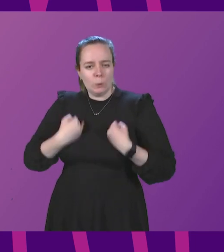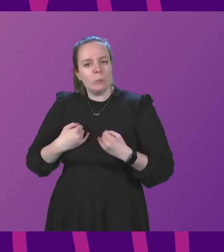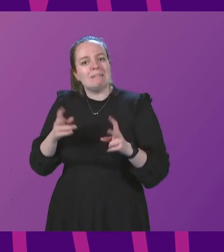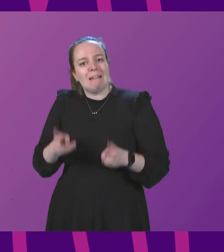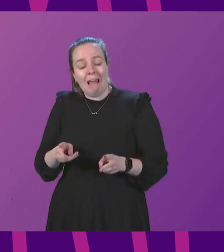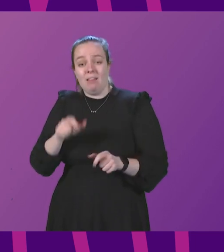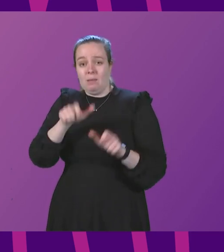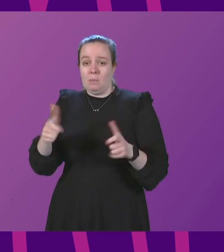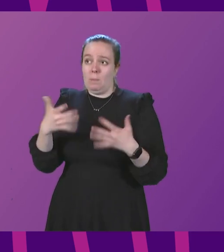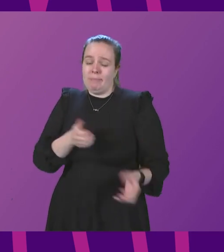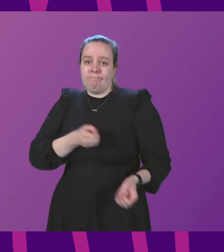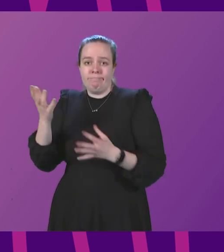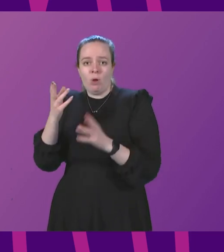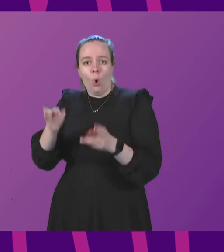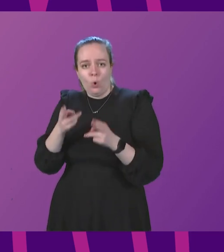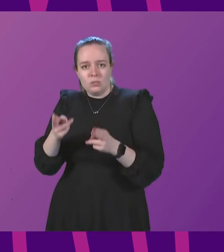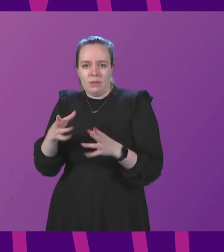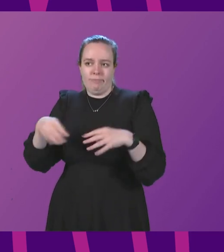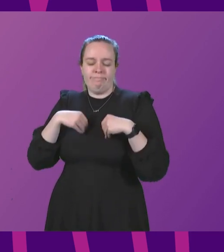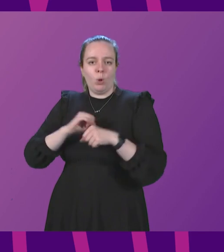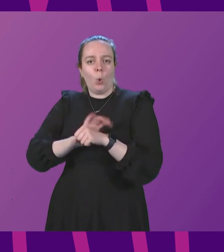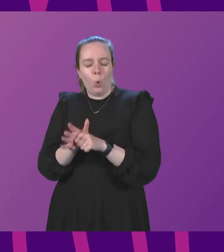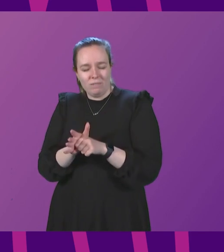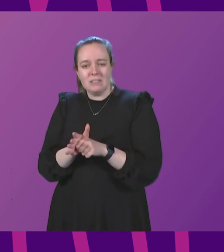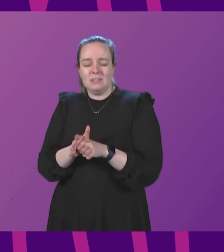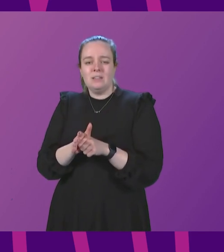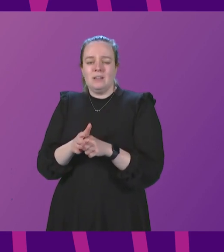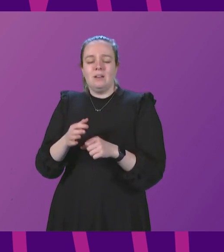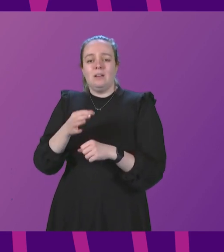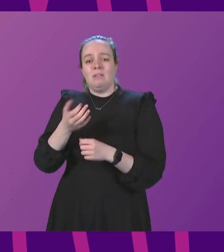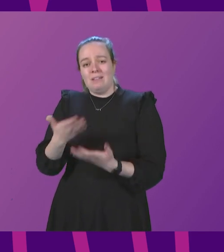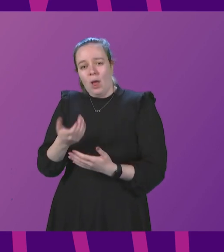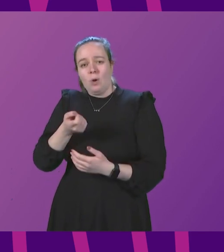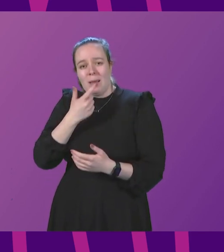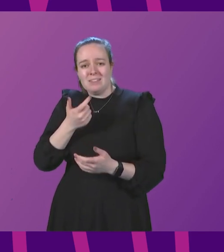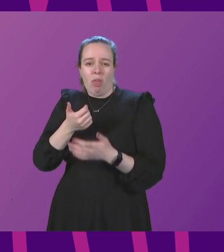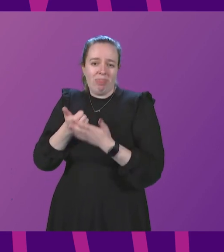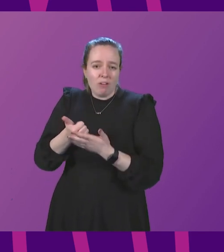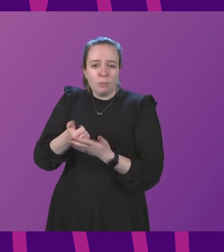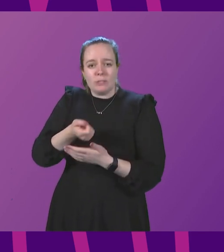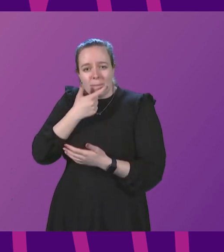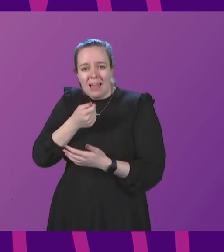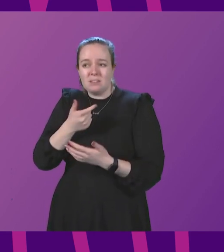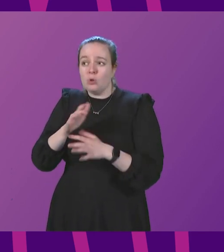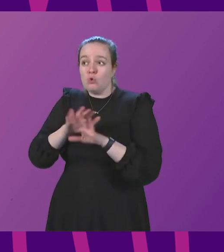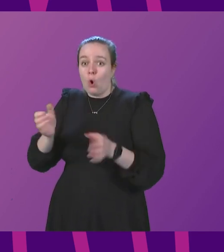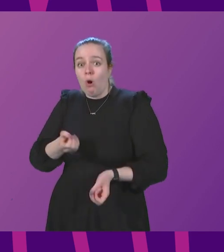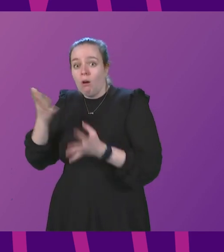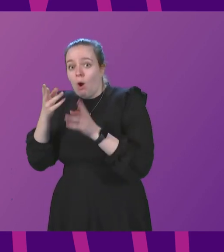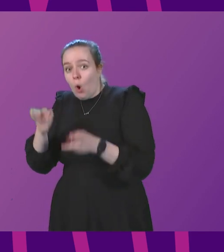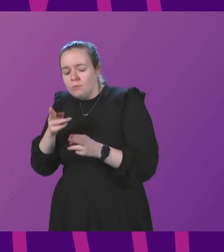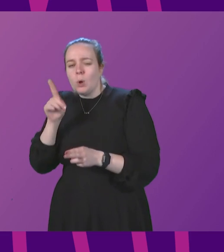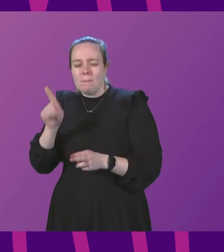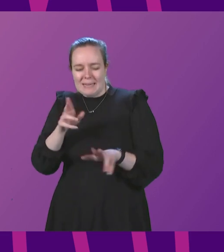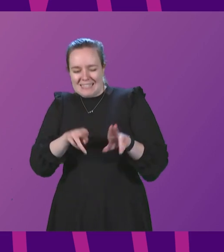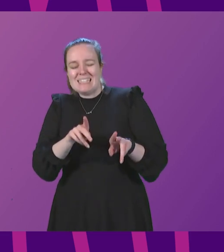in those who have been admitted to hospital with COVID. Therapeutic medicines are also now being offered to patients who have not been hospitalised, but who are assessed